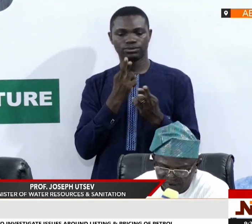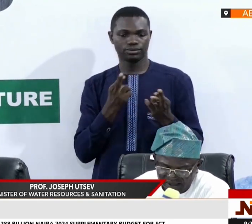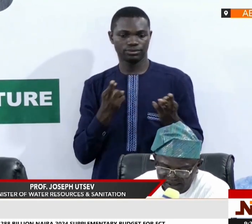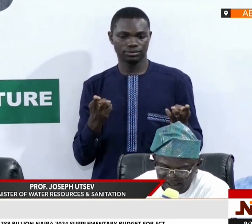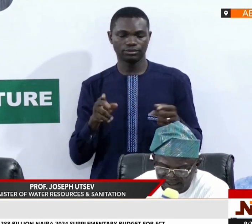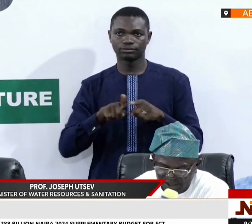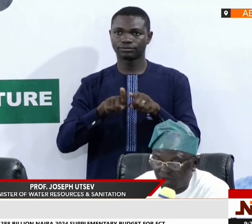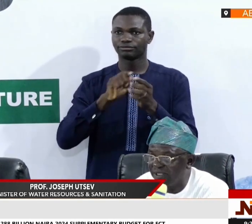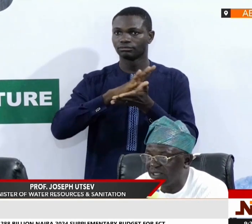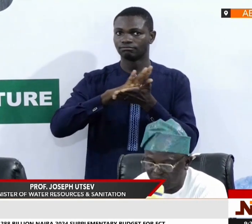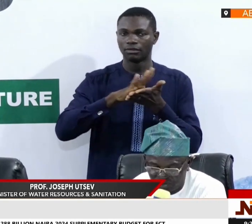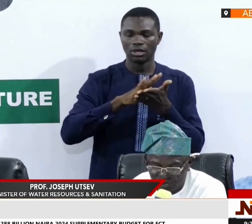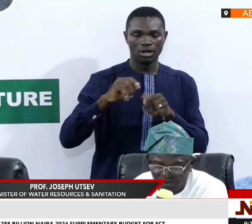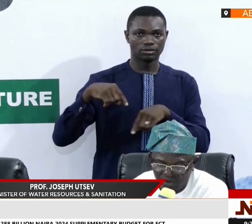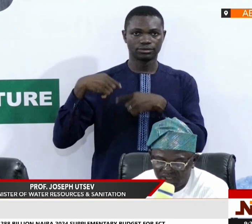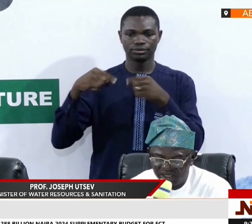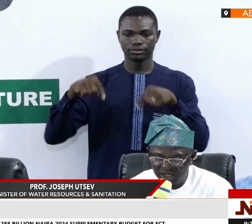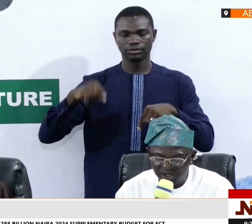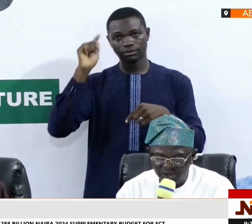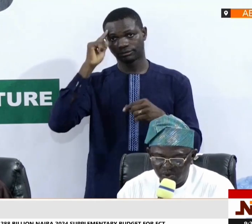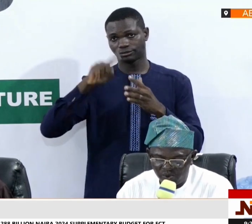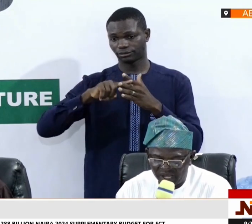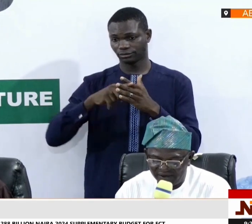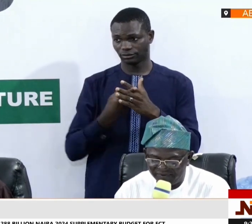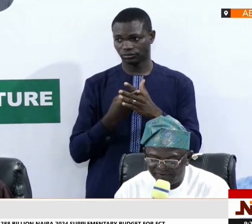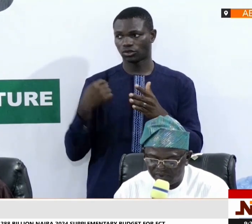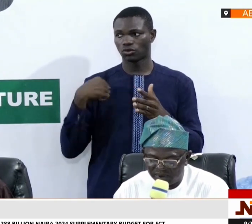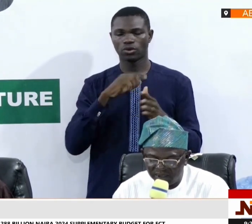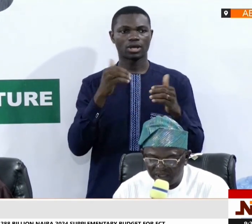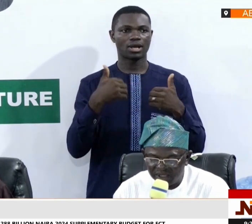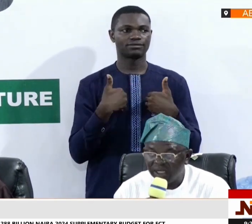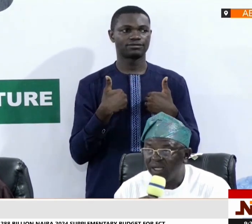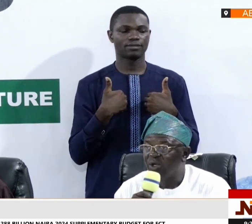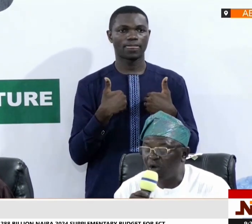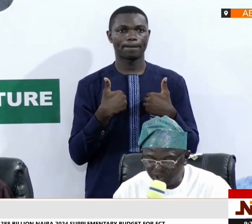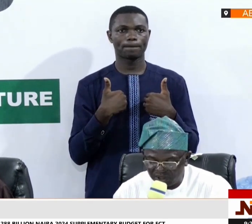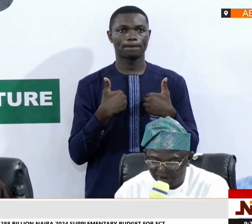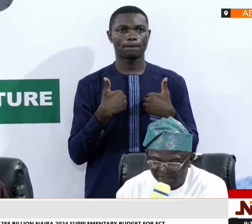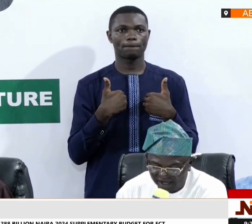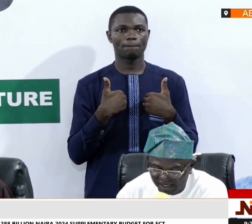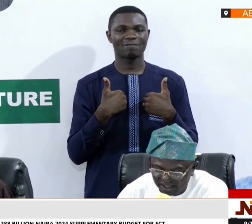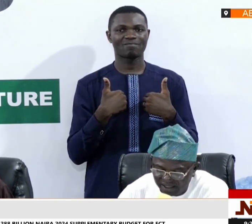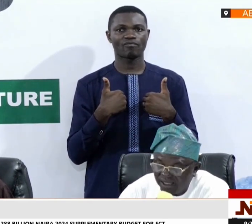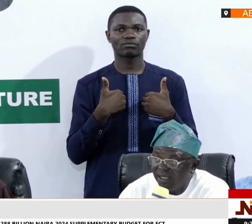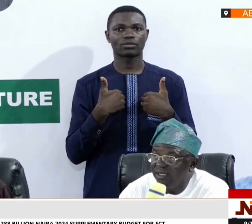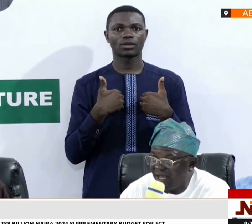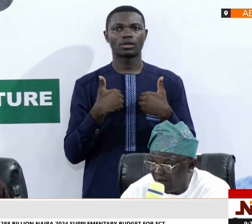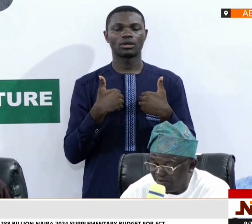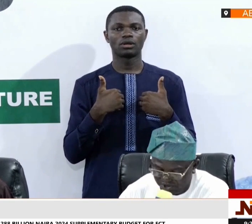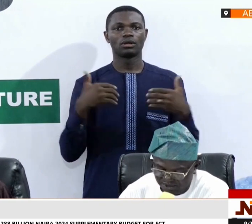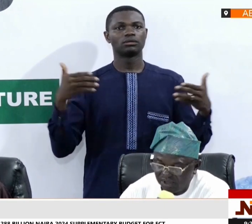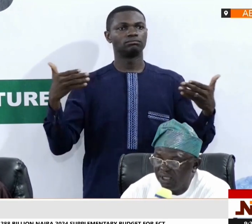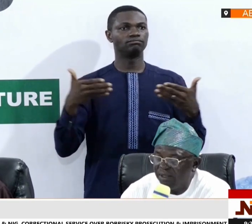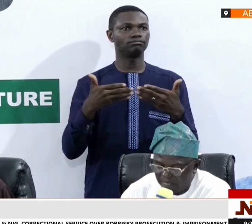we have, since inception of this administration, we have commissioned about three dams.